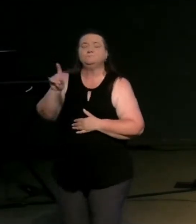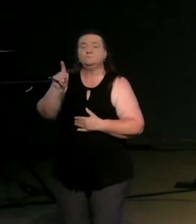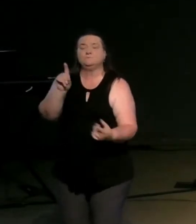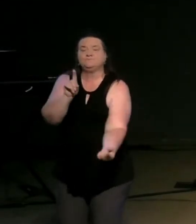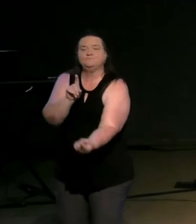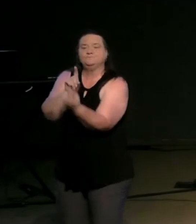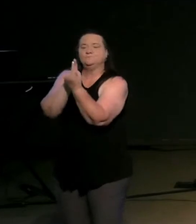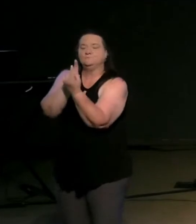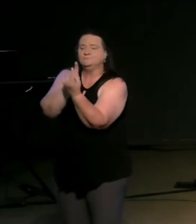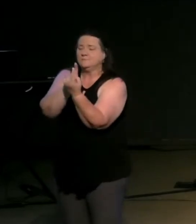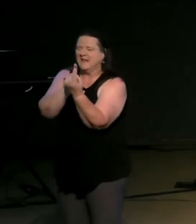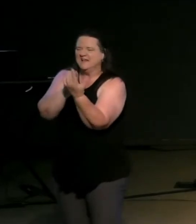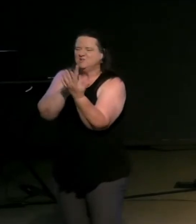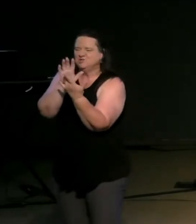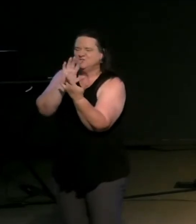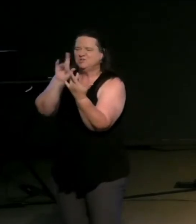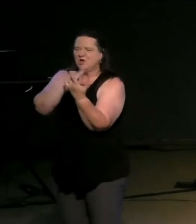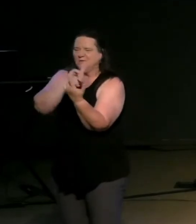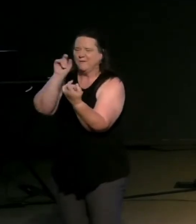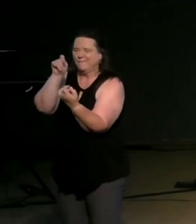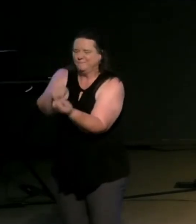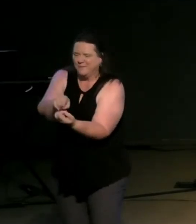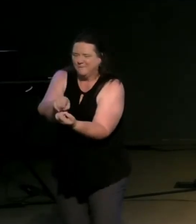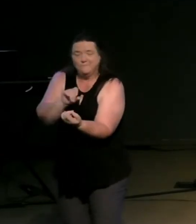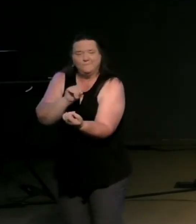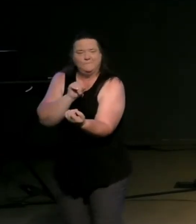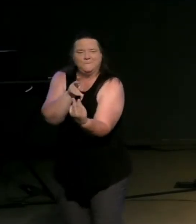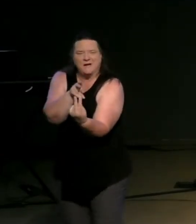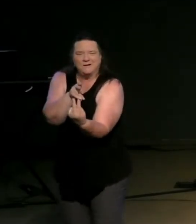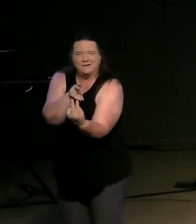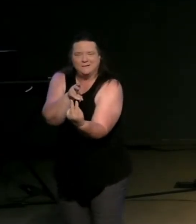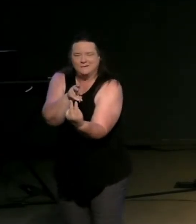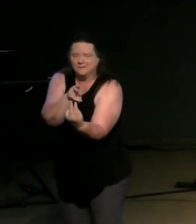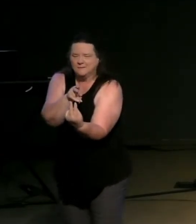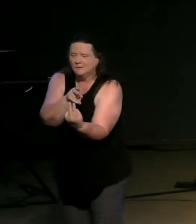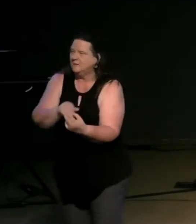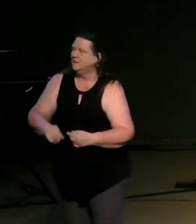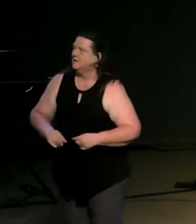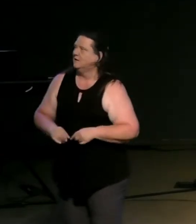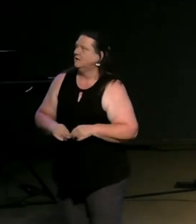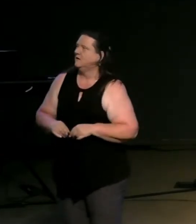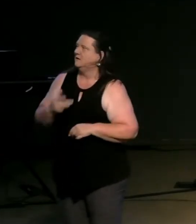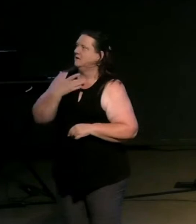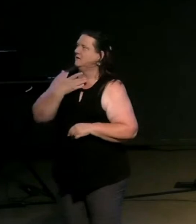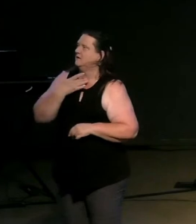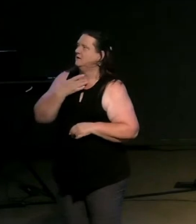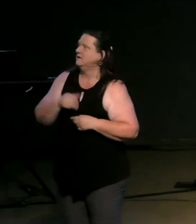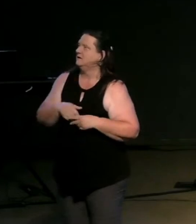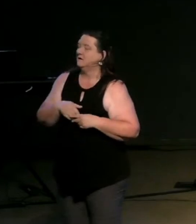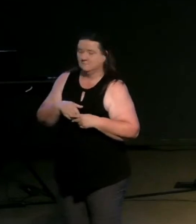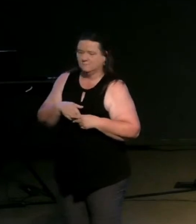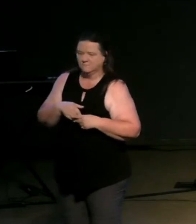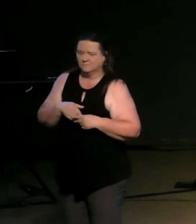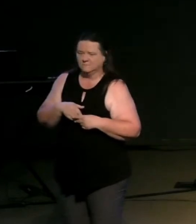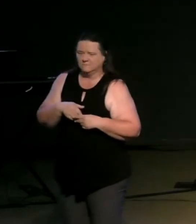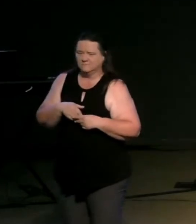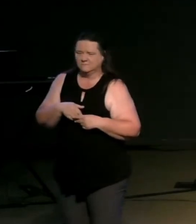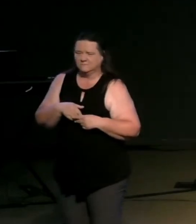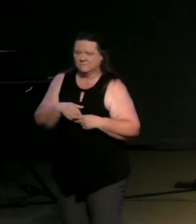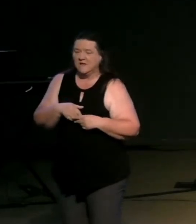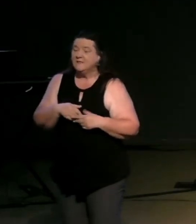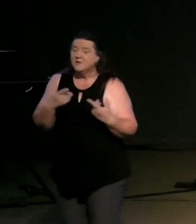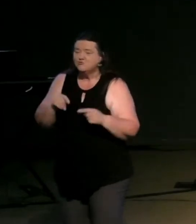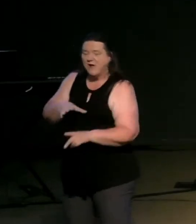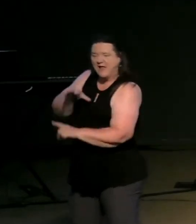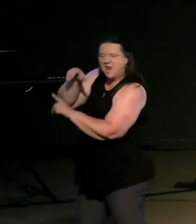like flips it and throws a question right back at him and as you as you see oftentimes they're trying these the teachers